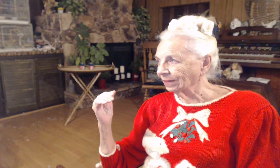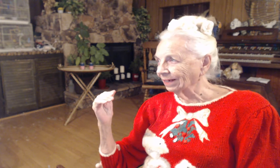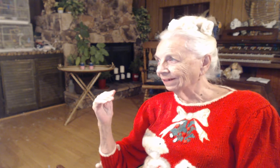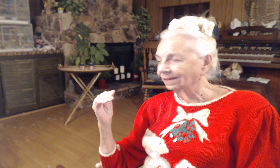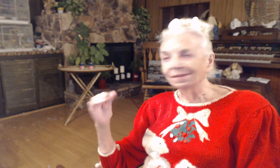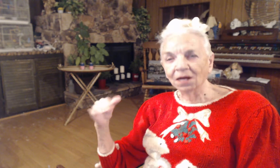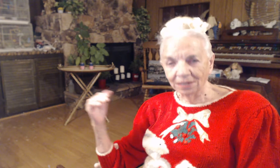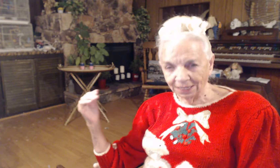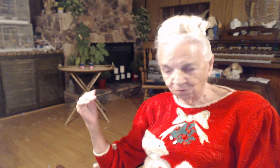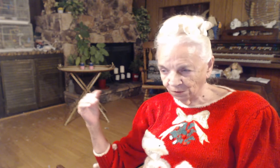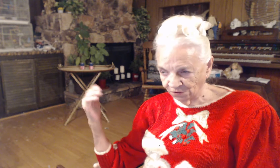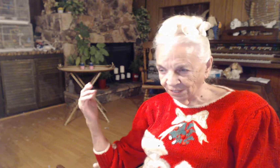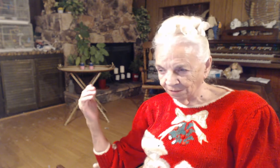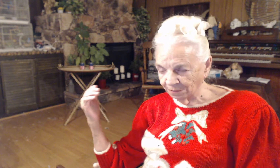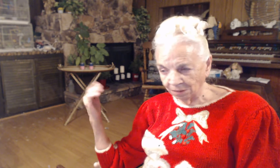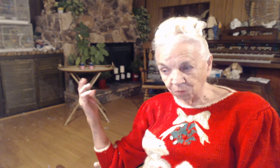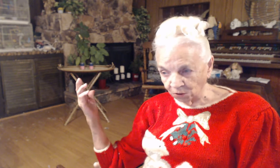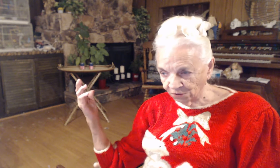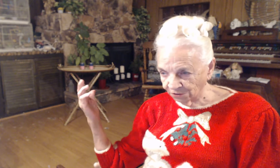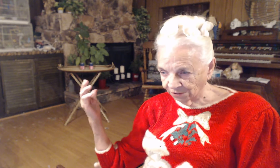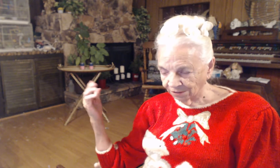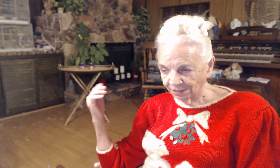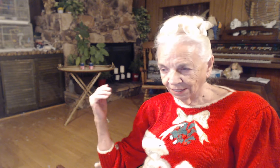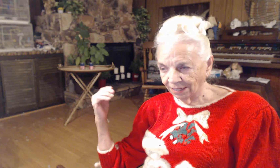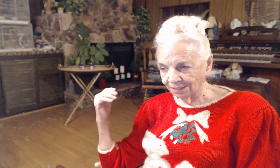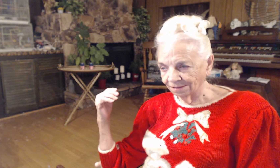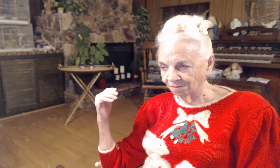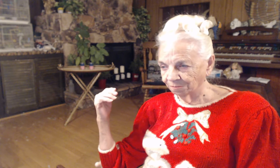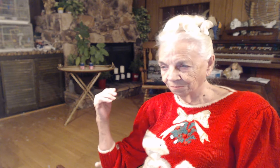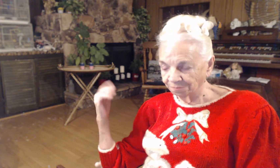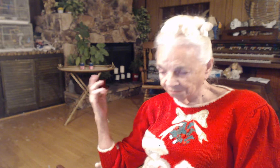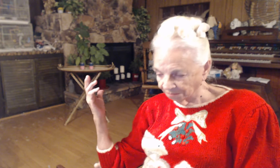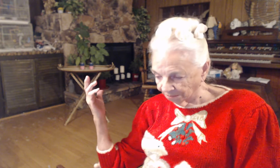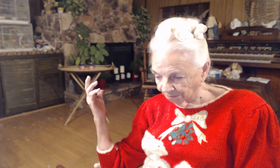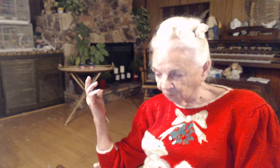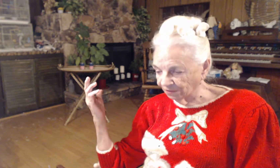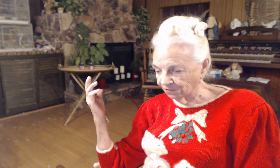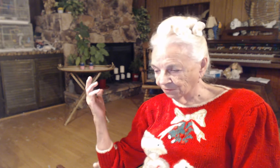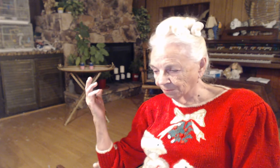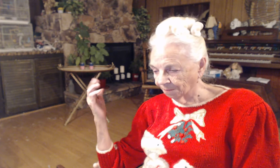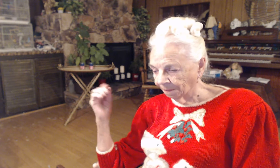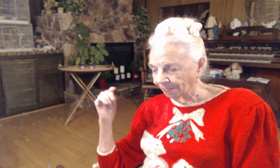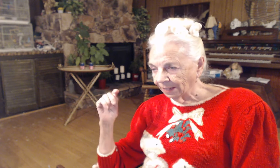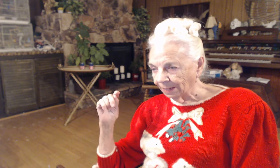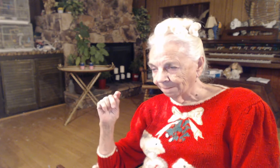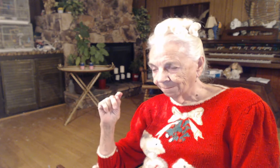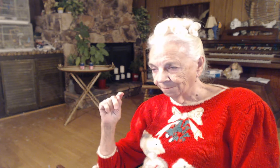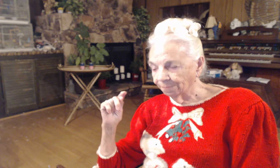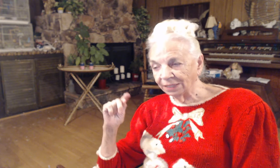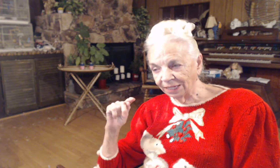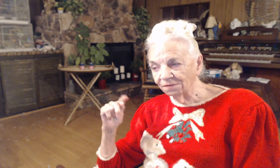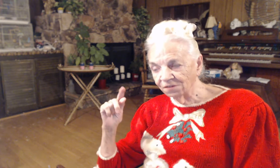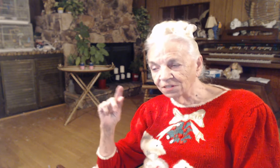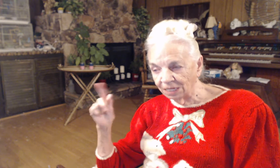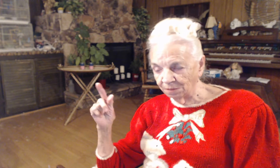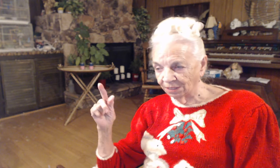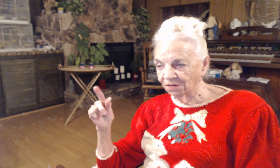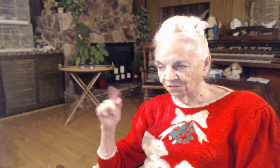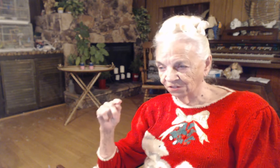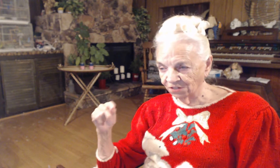Not like we see them in books and movies. But if a demon has decided